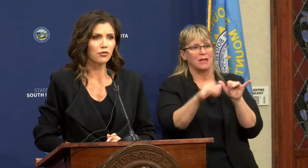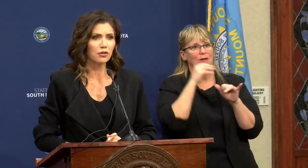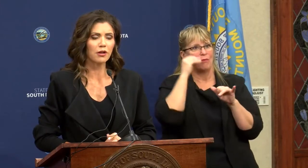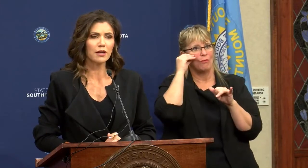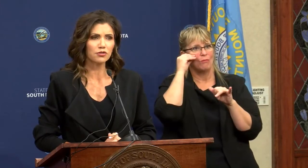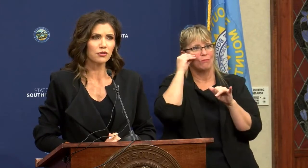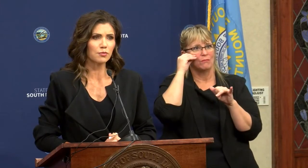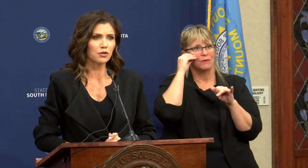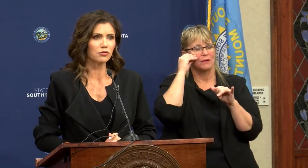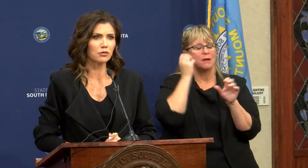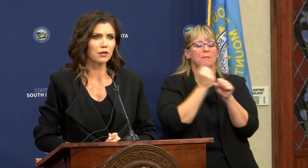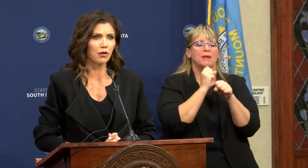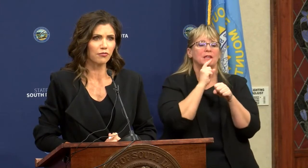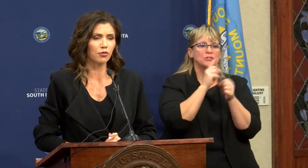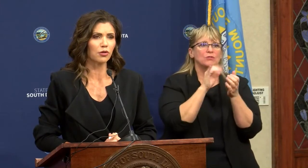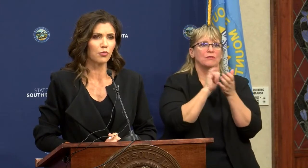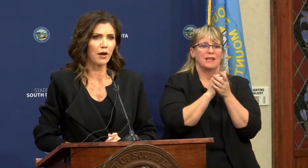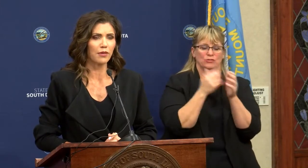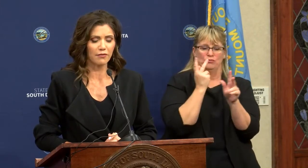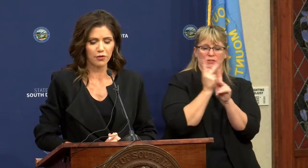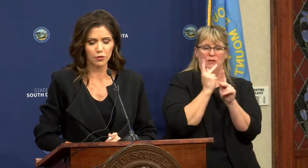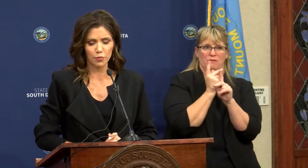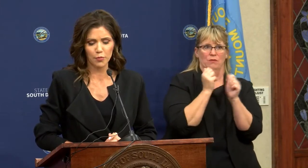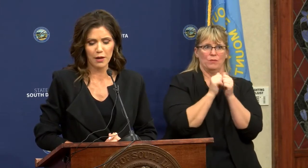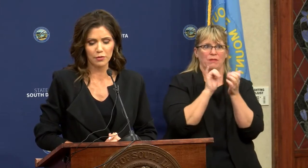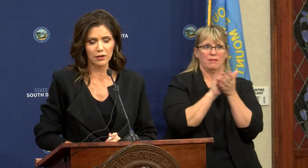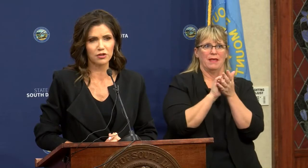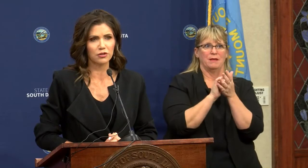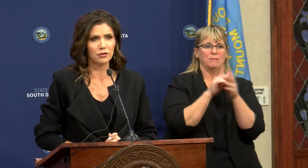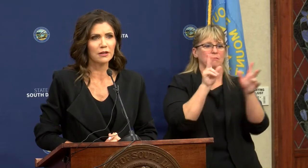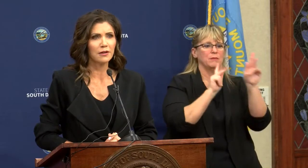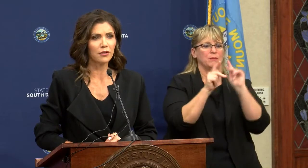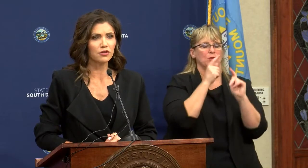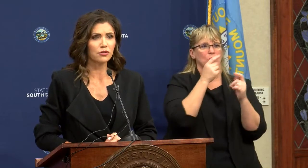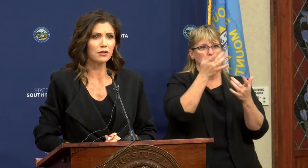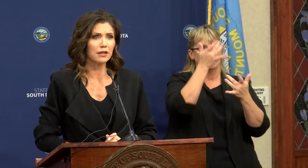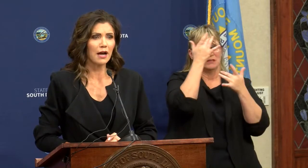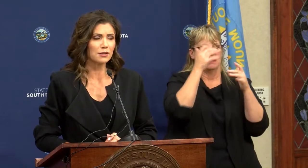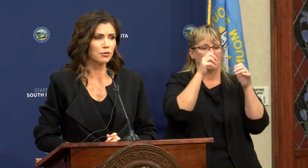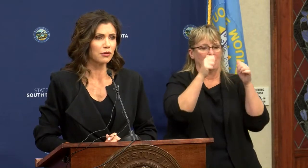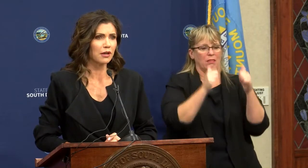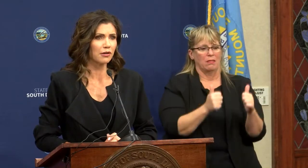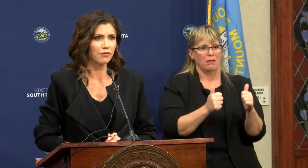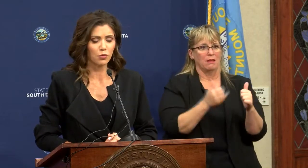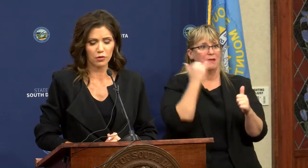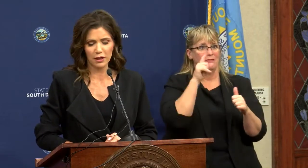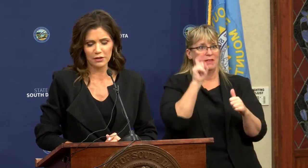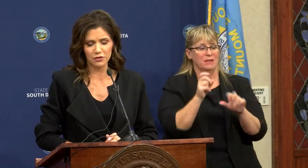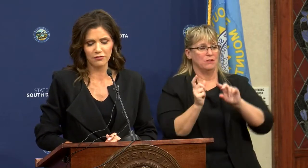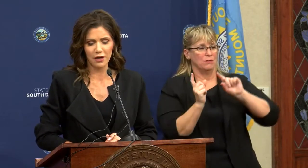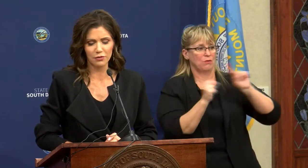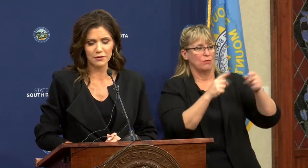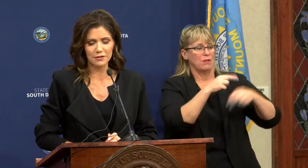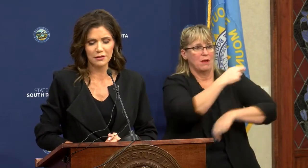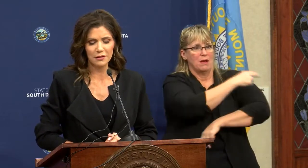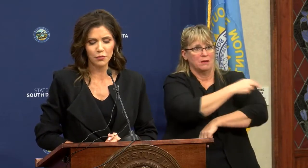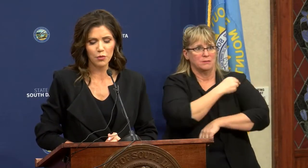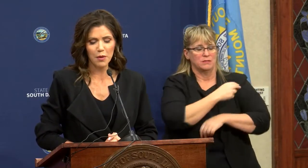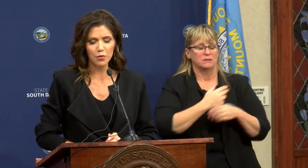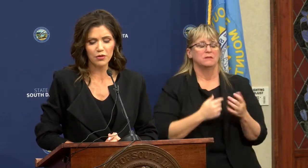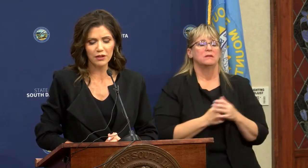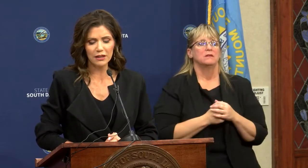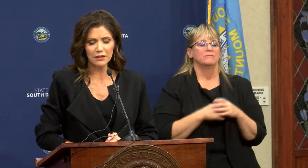you make sure that you're extra special careful around that vulnerable population that should need hospital care if they were to catch the virus.